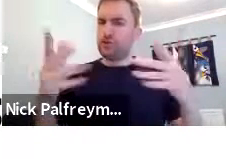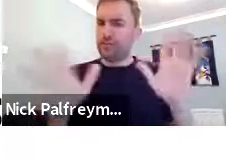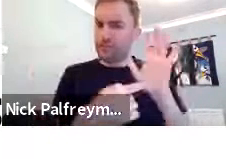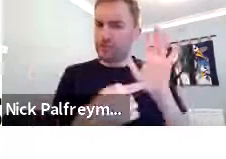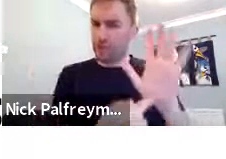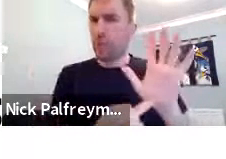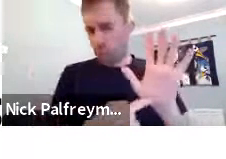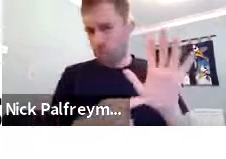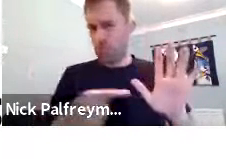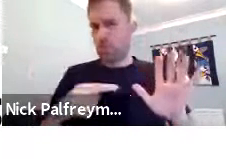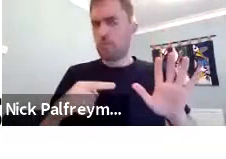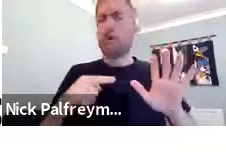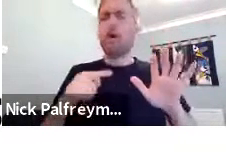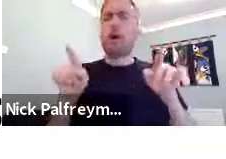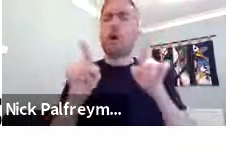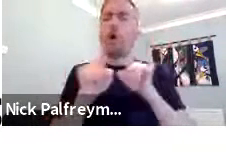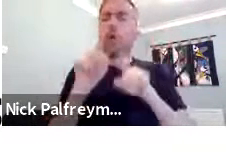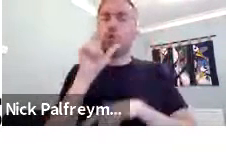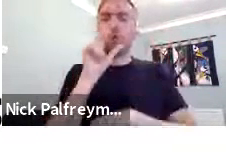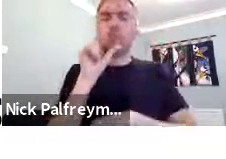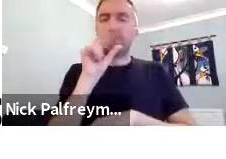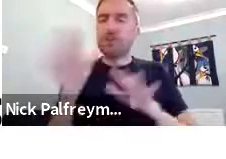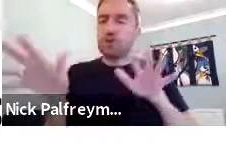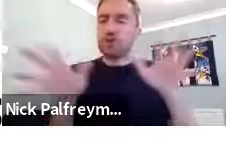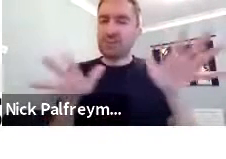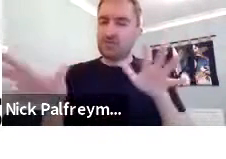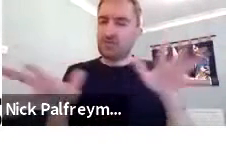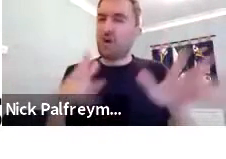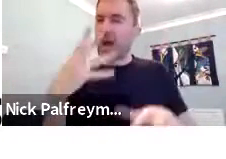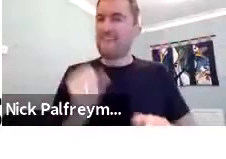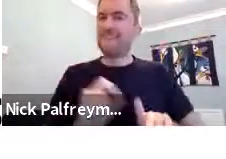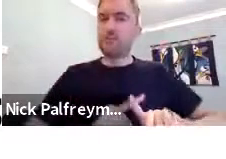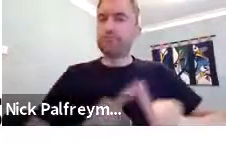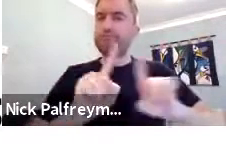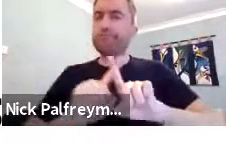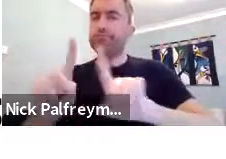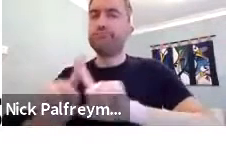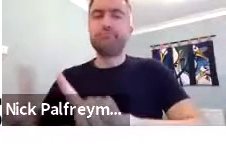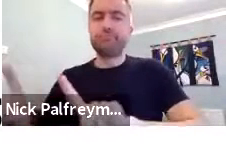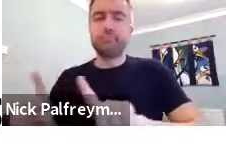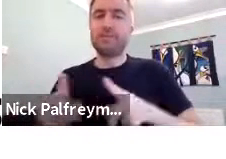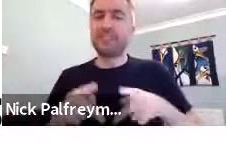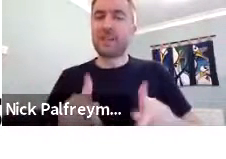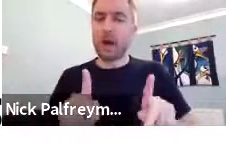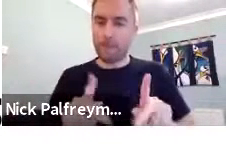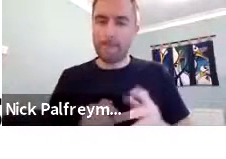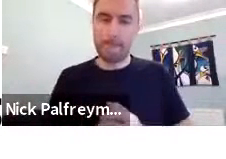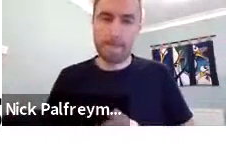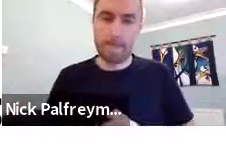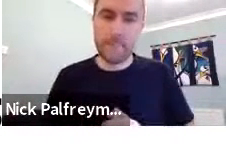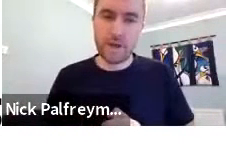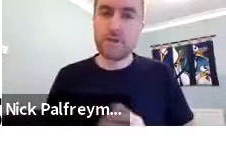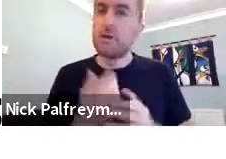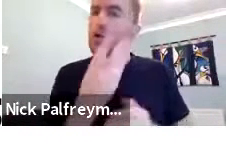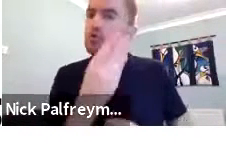And the research shows that speech gesture,